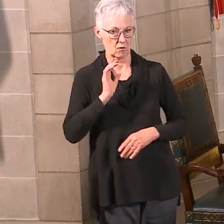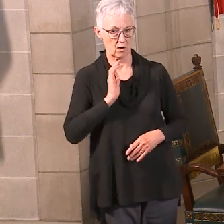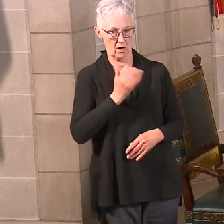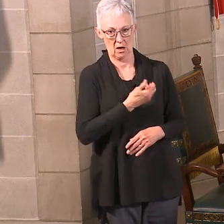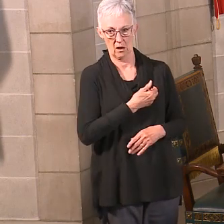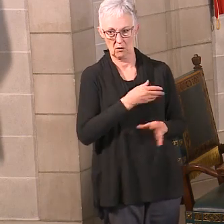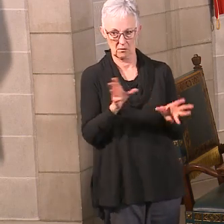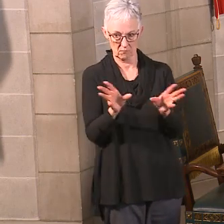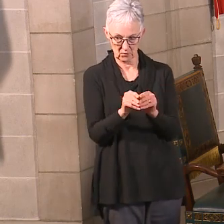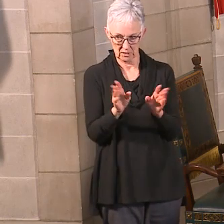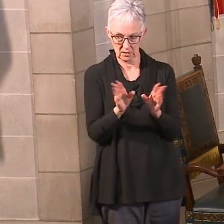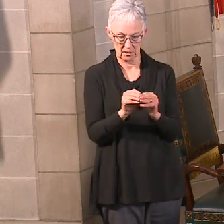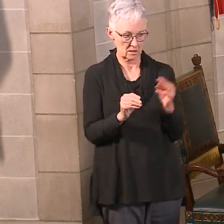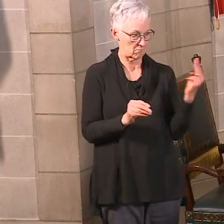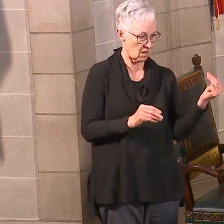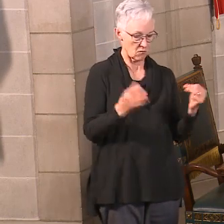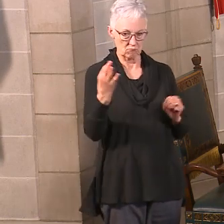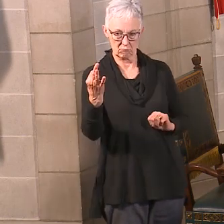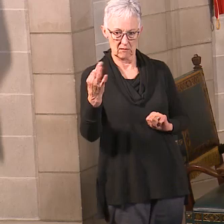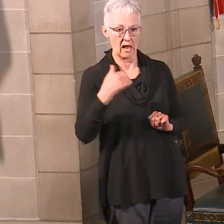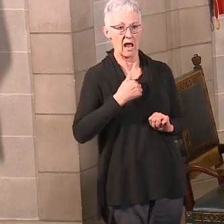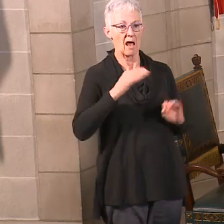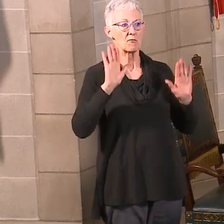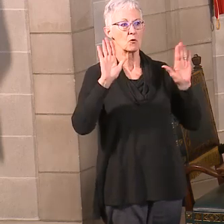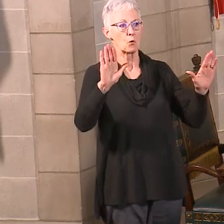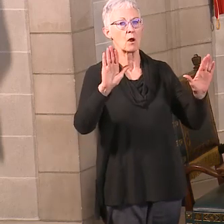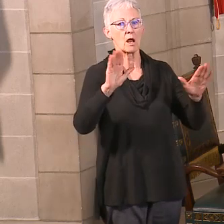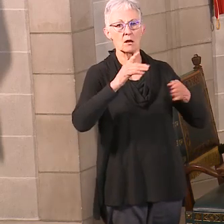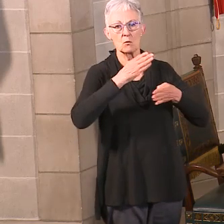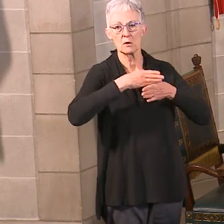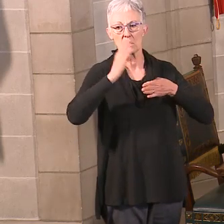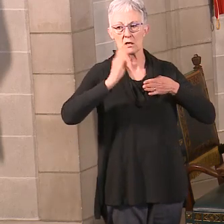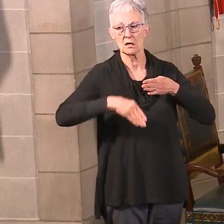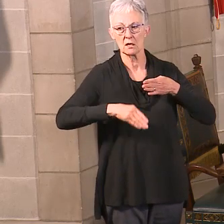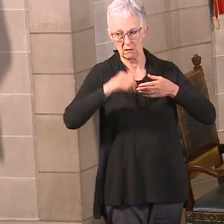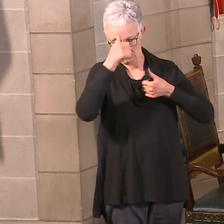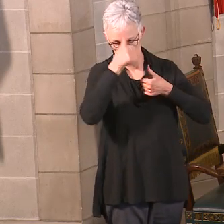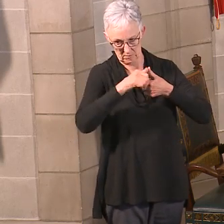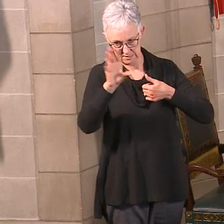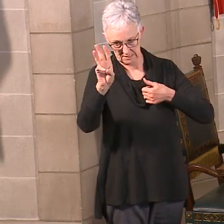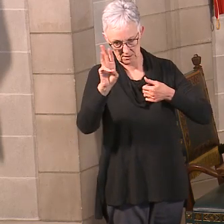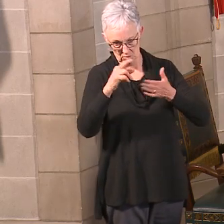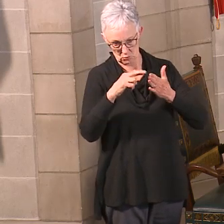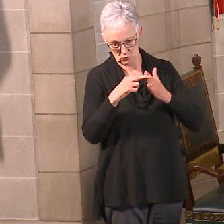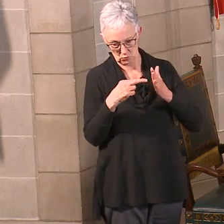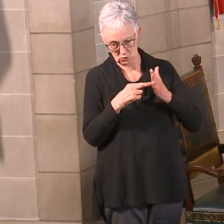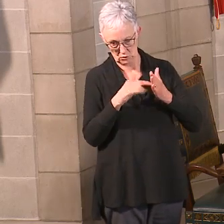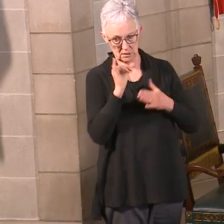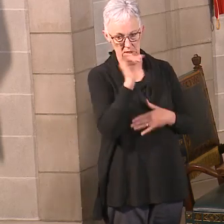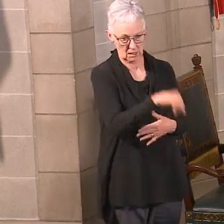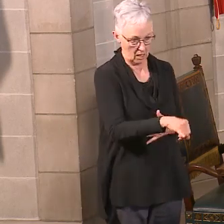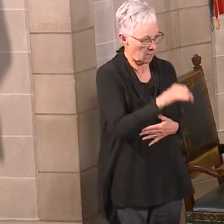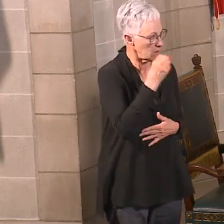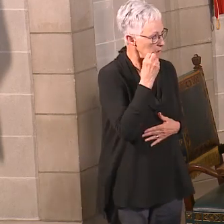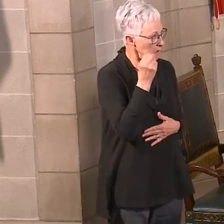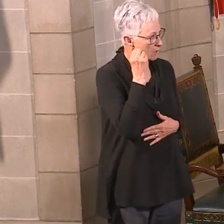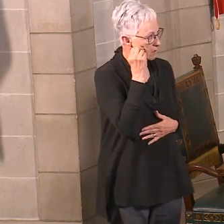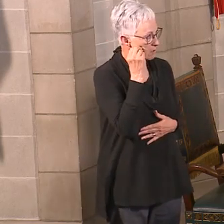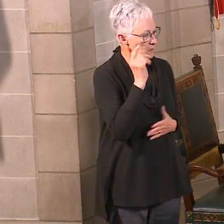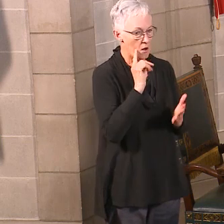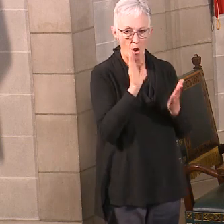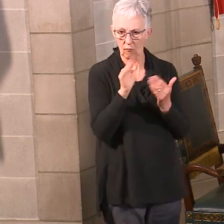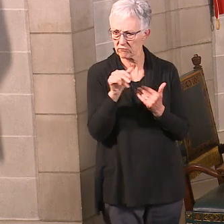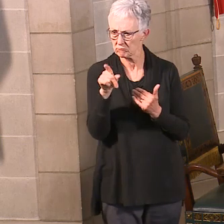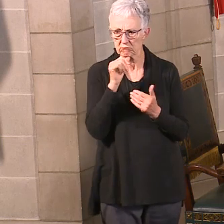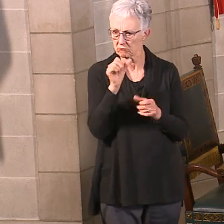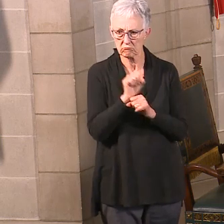Monday through Friday, and I hope everybody has a great weekend. And remember, again, our six rules, stay home again for the weekend. Hopefully you're not working